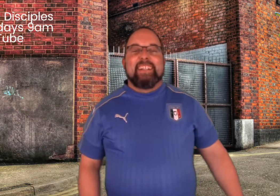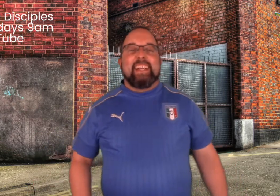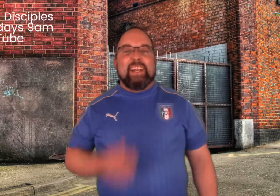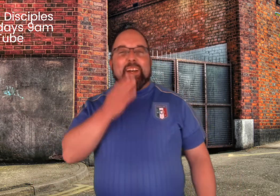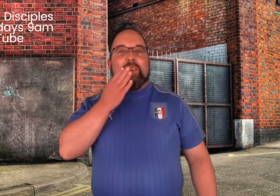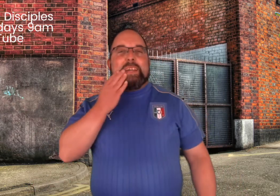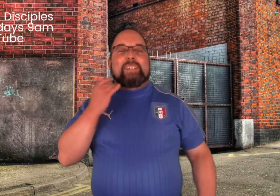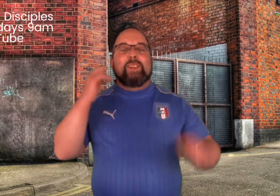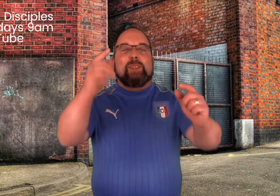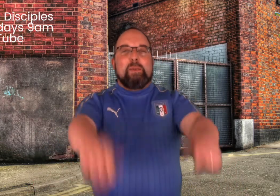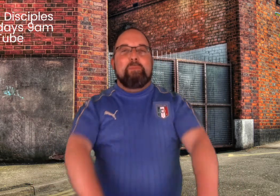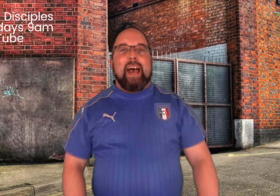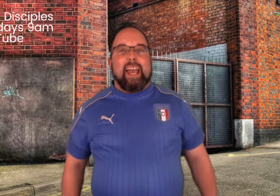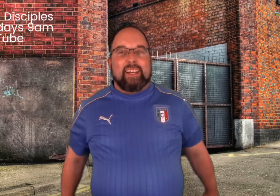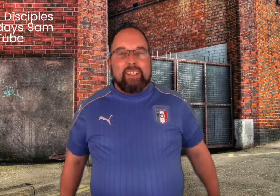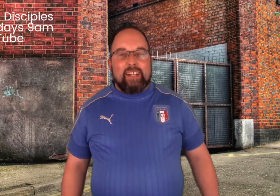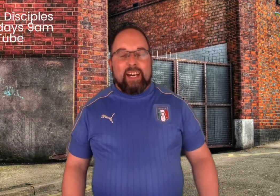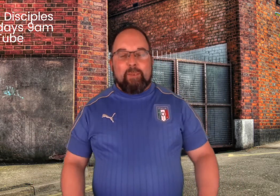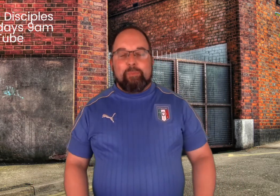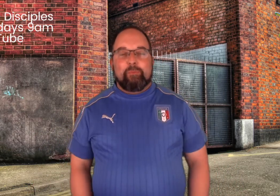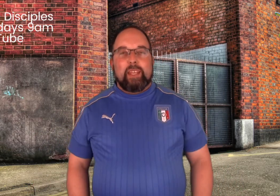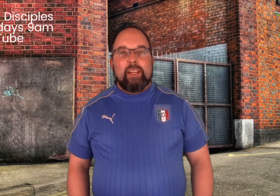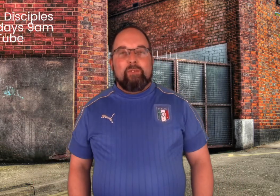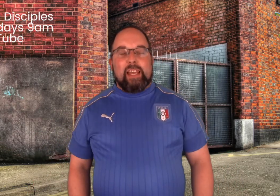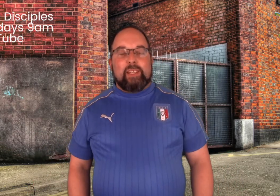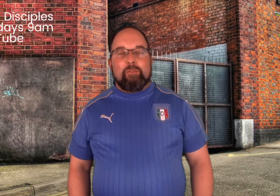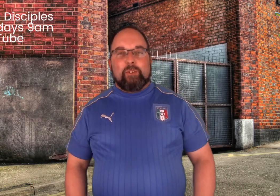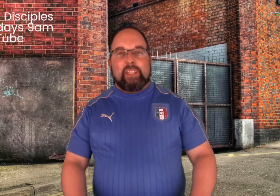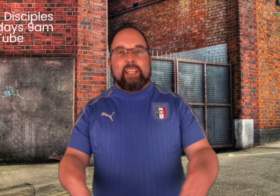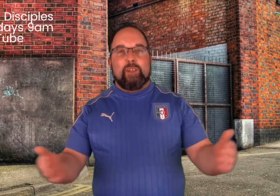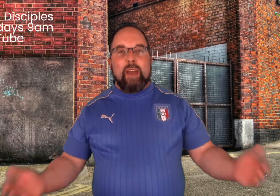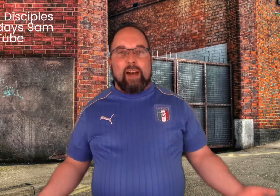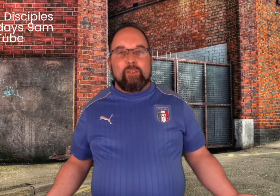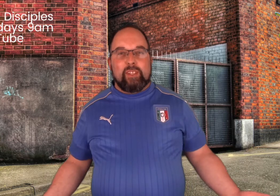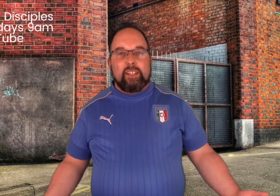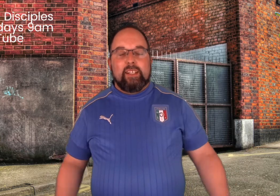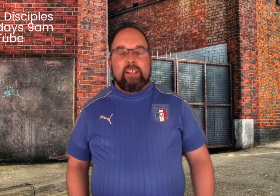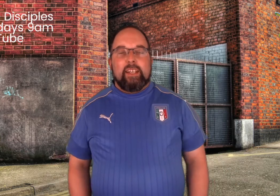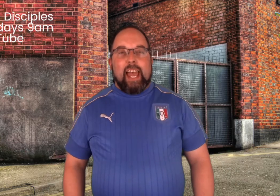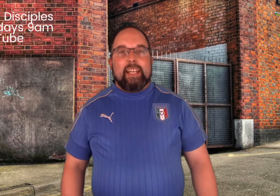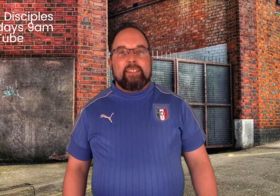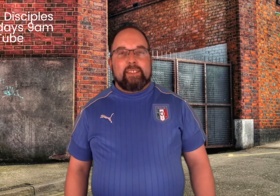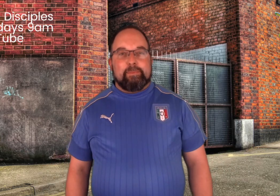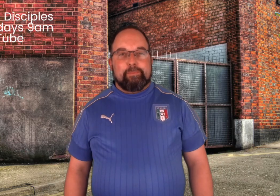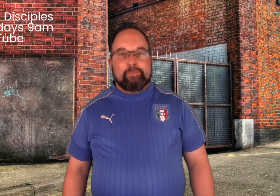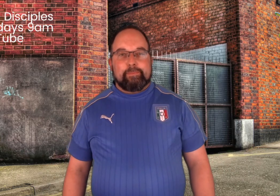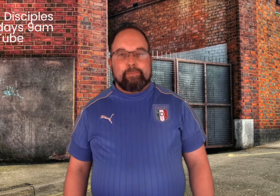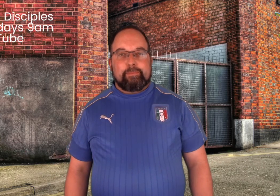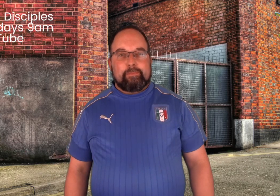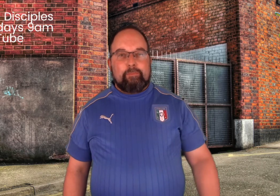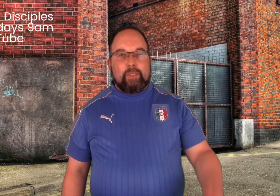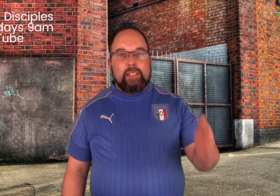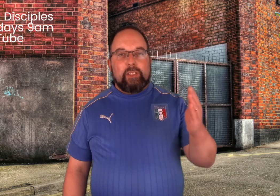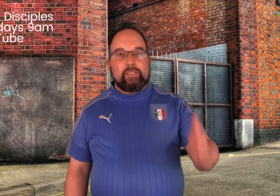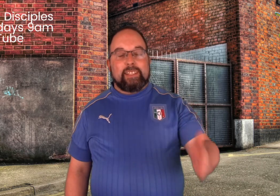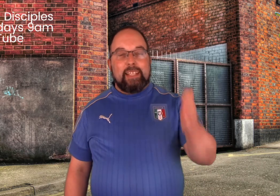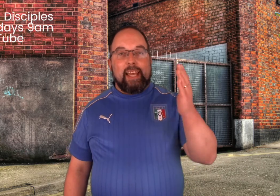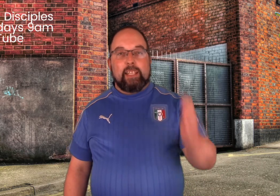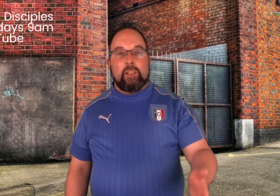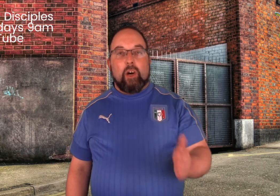No, no, no. It's good to be back. Thank you for sticking around. And listen, just to let you know,